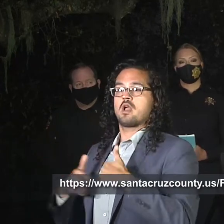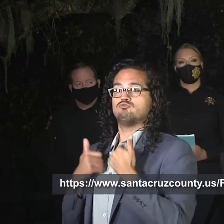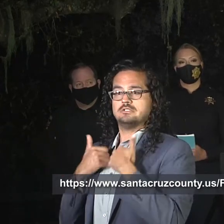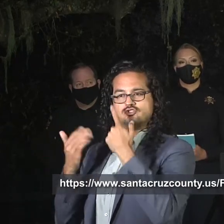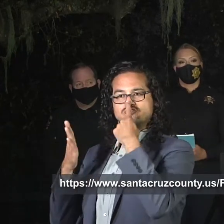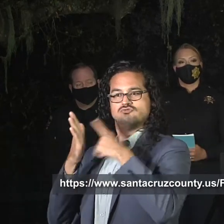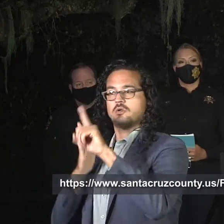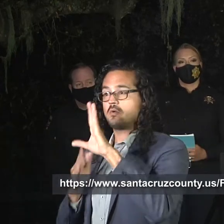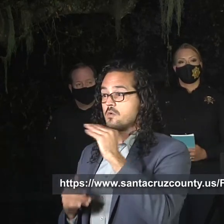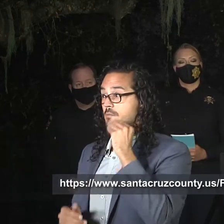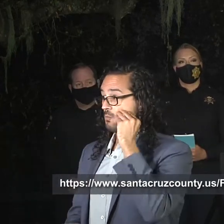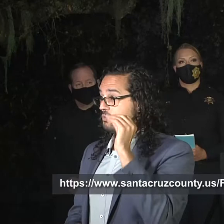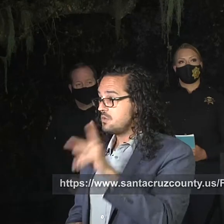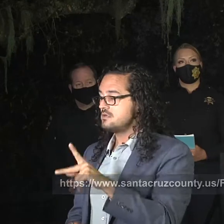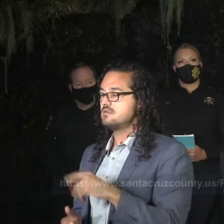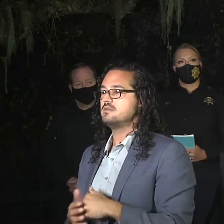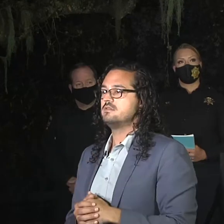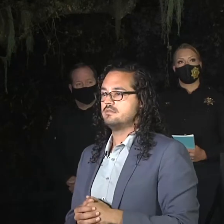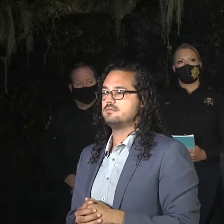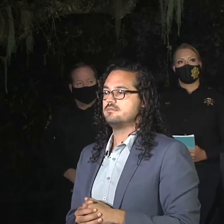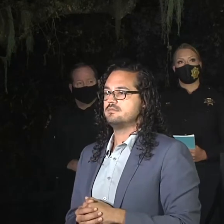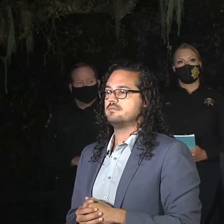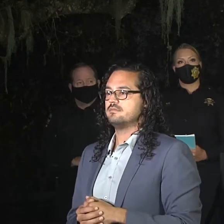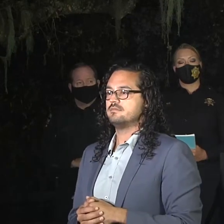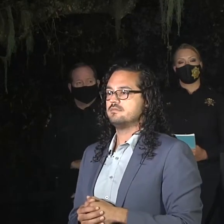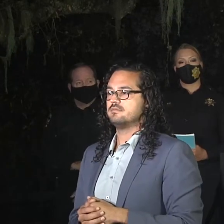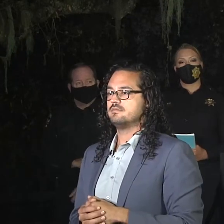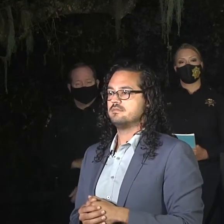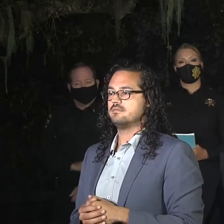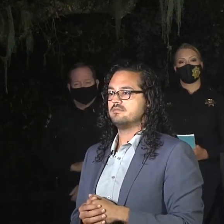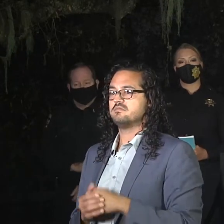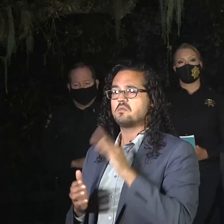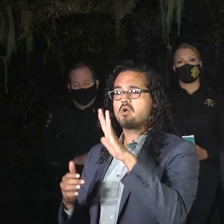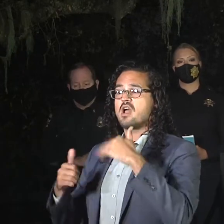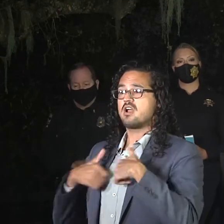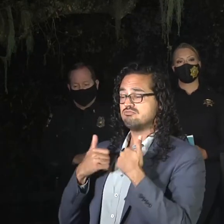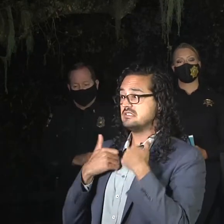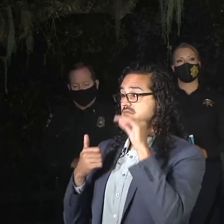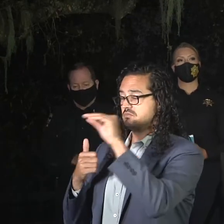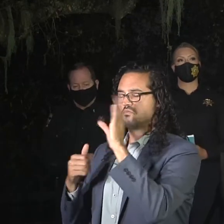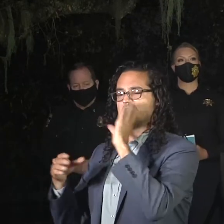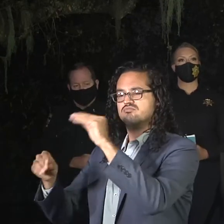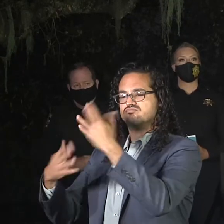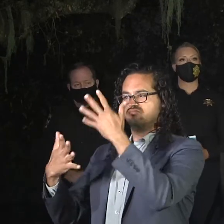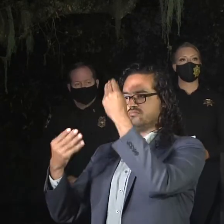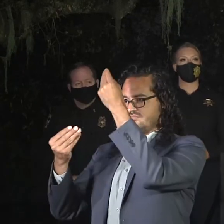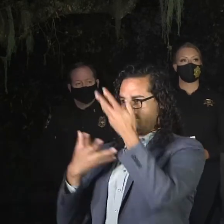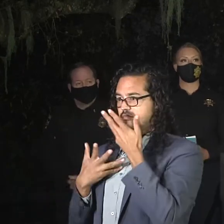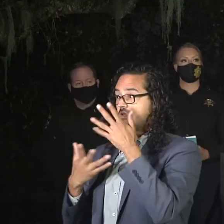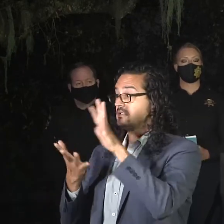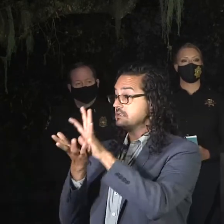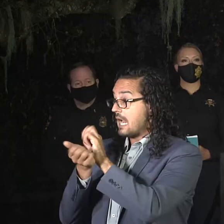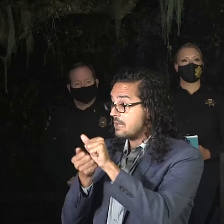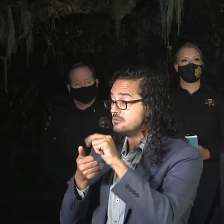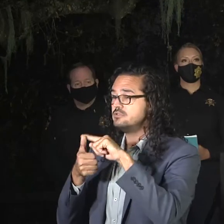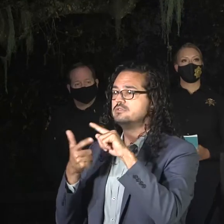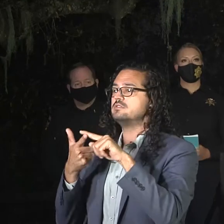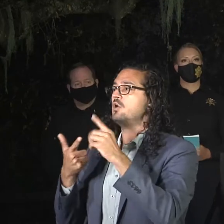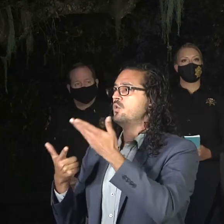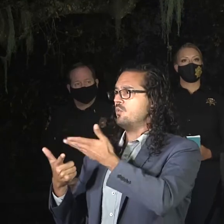ASPX. It'll give you some information. Put your address in there and it'll tell you whether or not your house has been damaged, it's okay, or